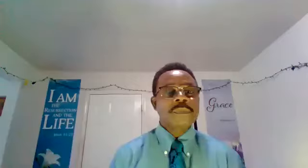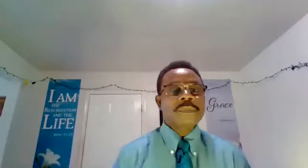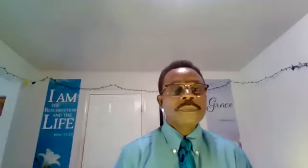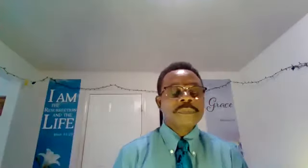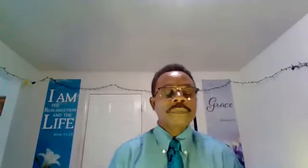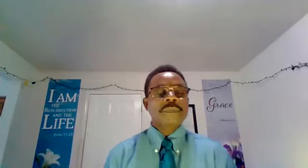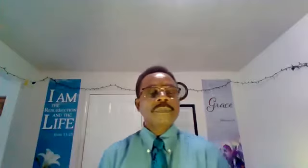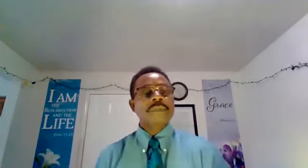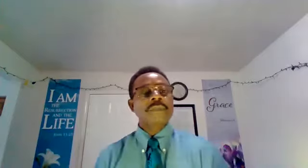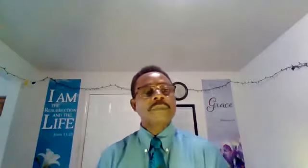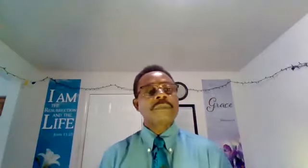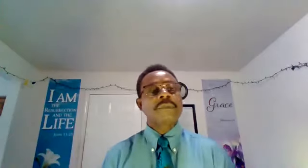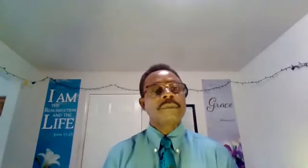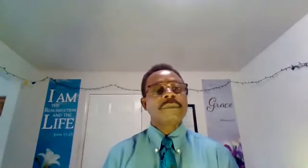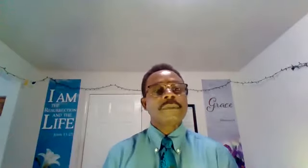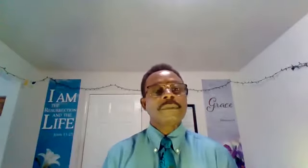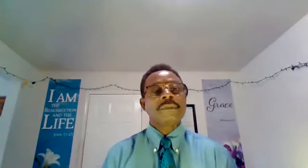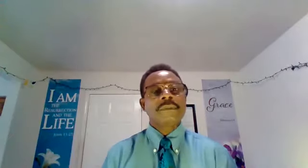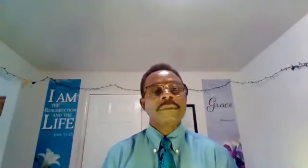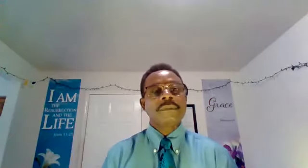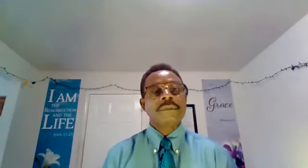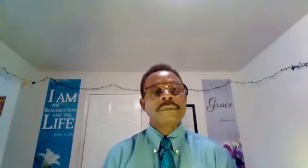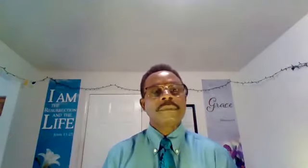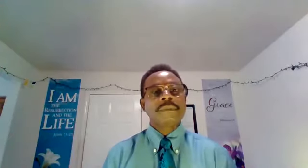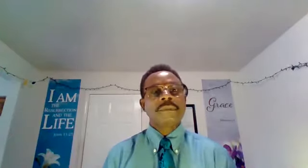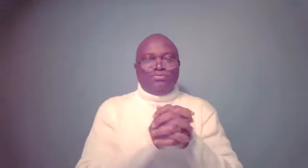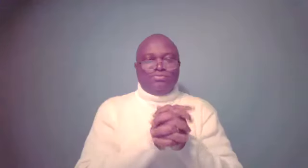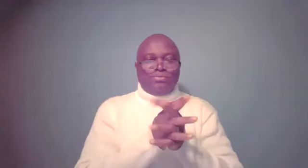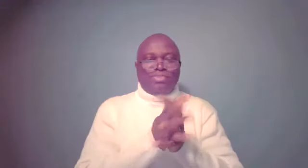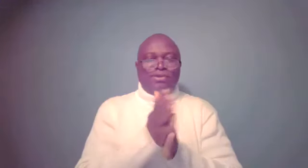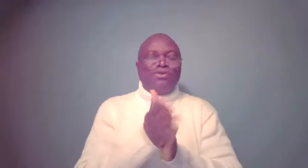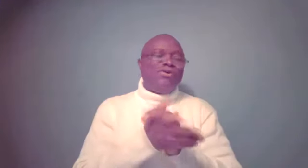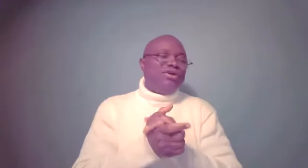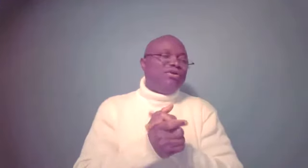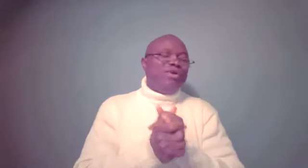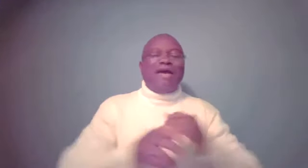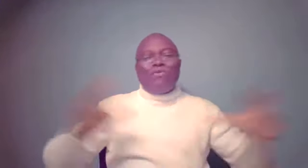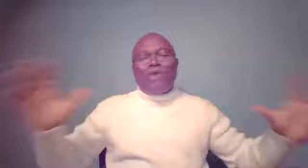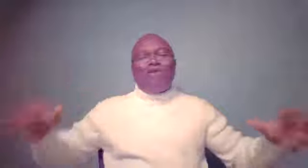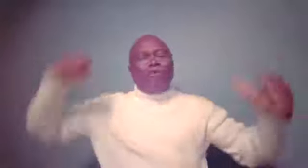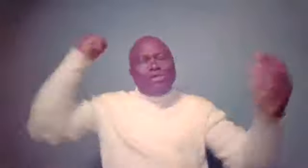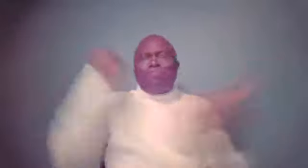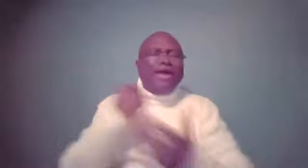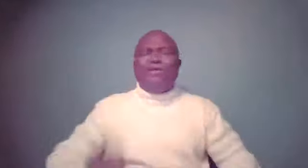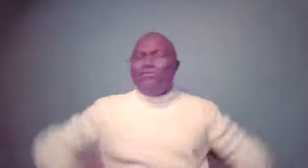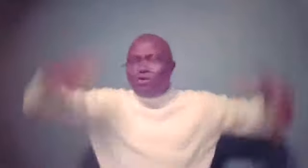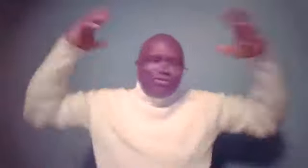They may have ill intent toward you. You know, we have a way of always praying, you know,